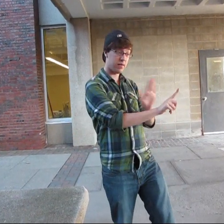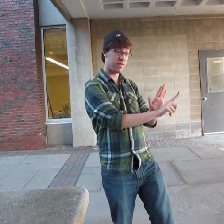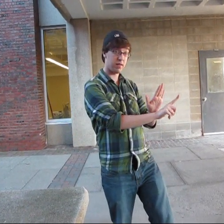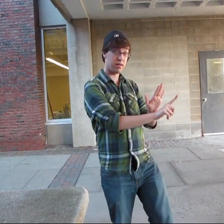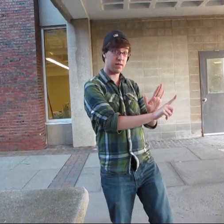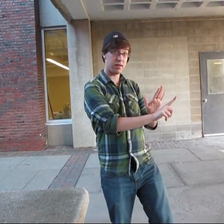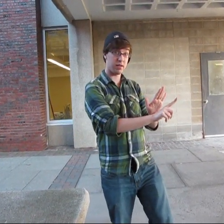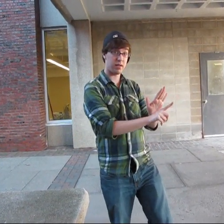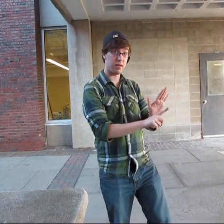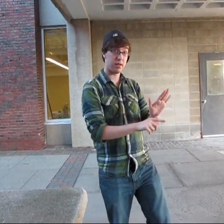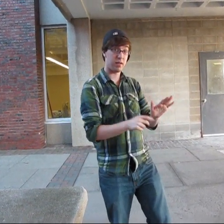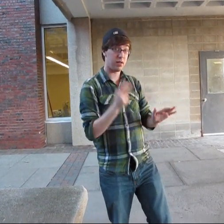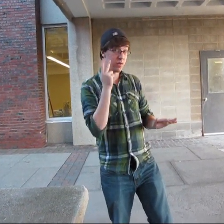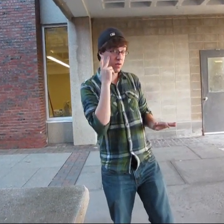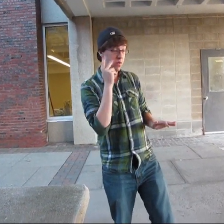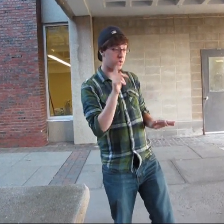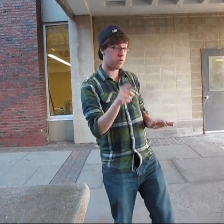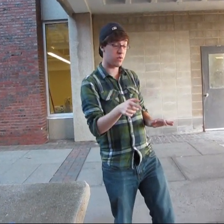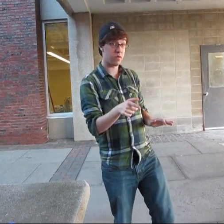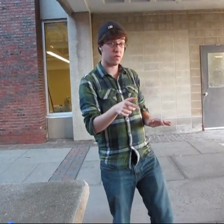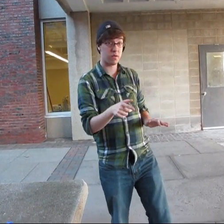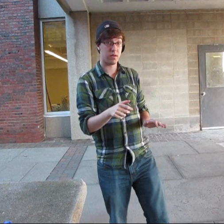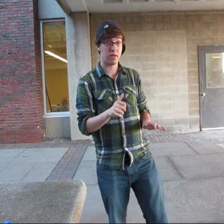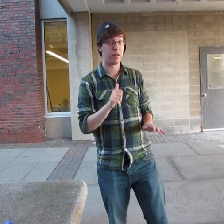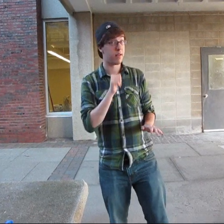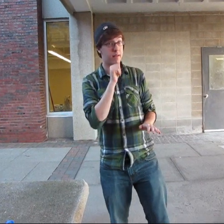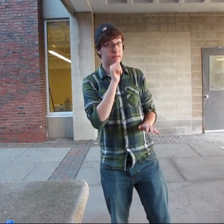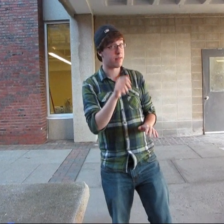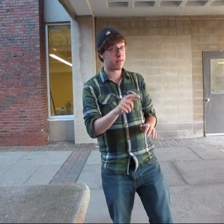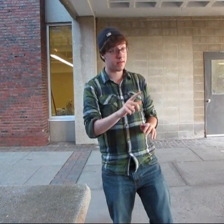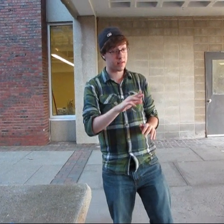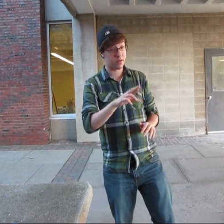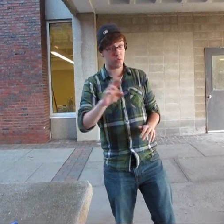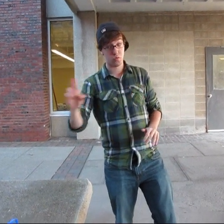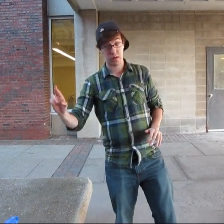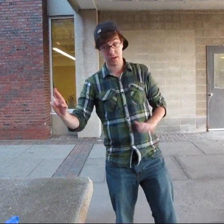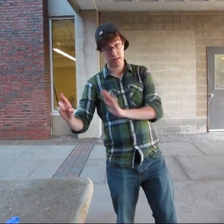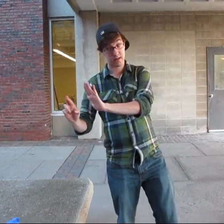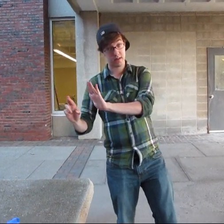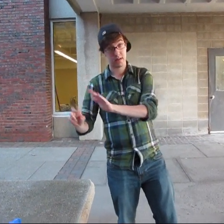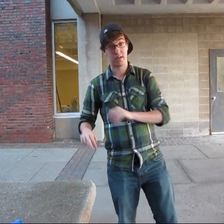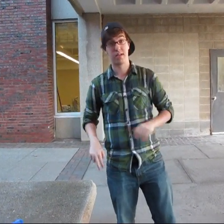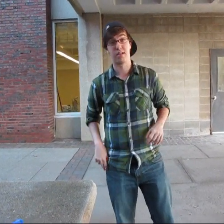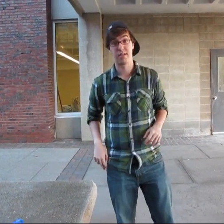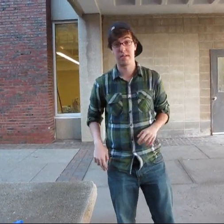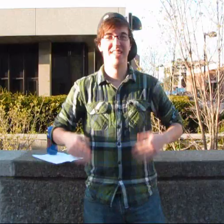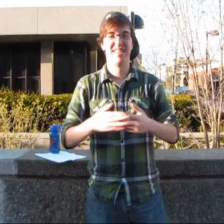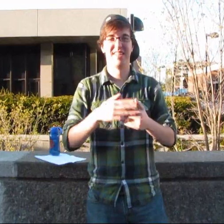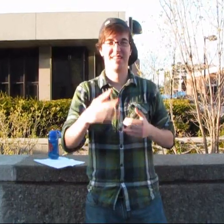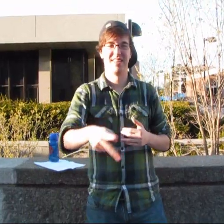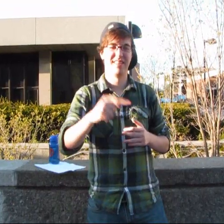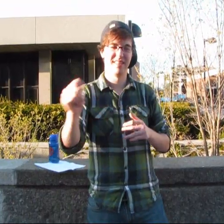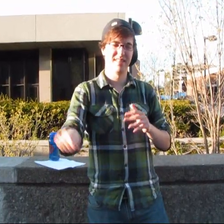hope my legs don't break, walking on the moon. We could walk